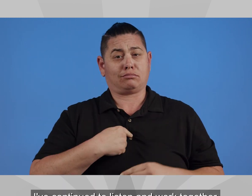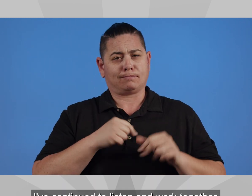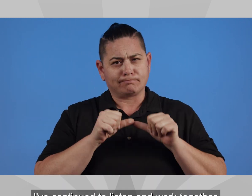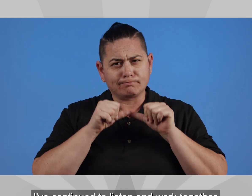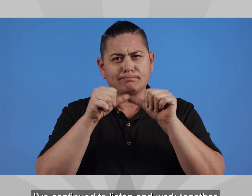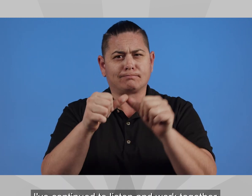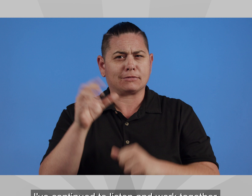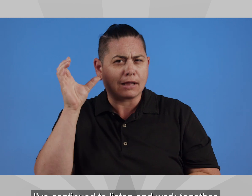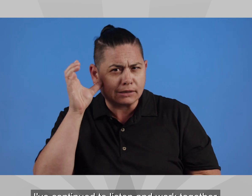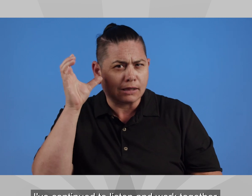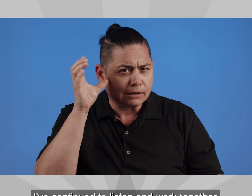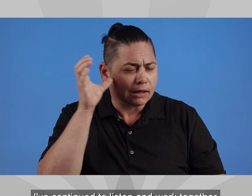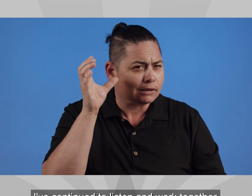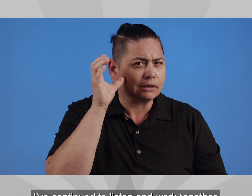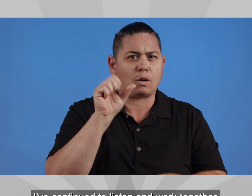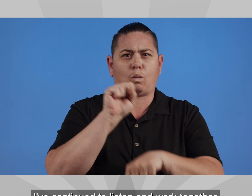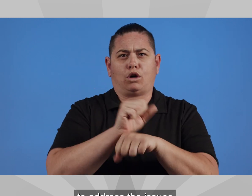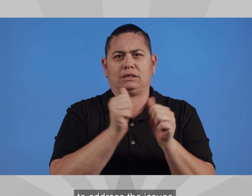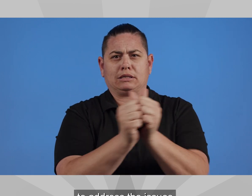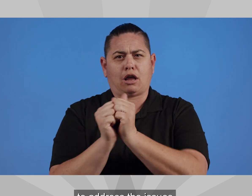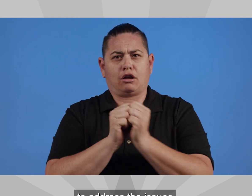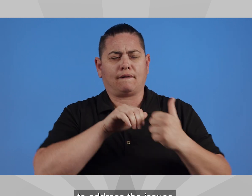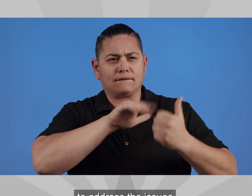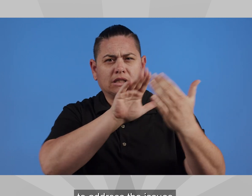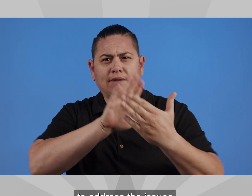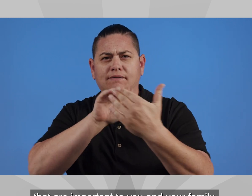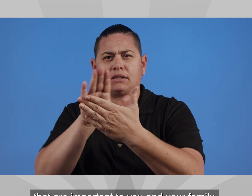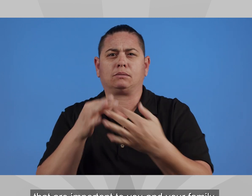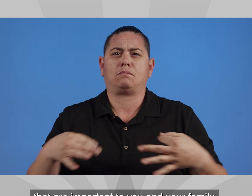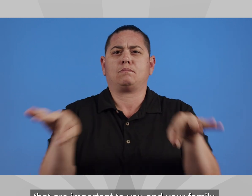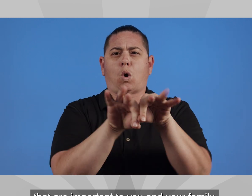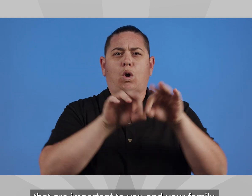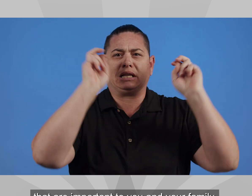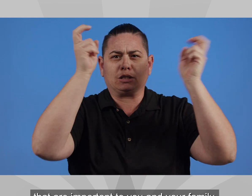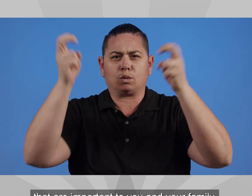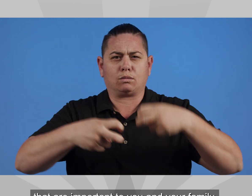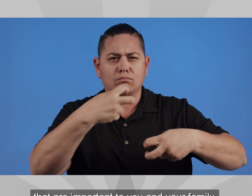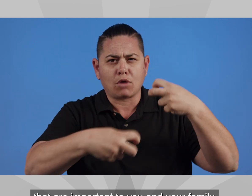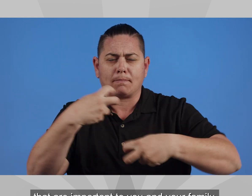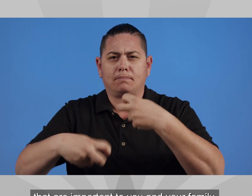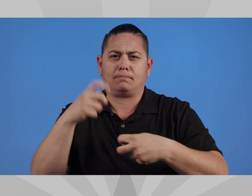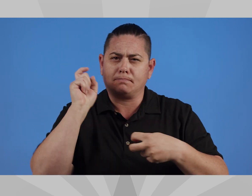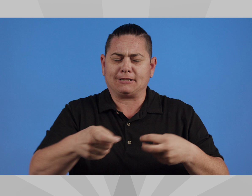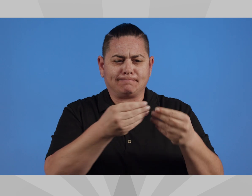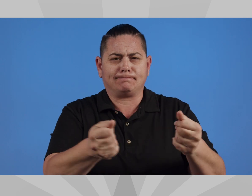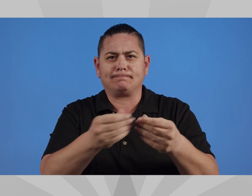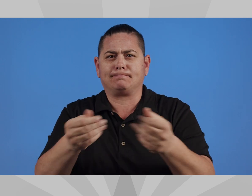I've continued to listen and work together to address the issues that are important to you and your family.